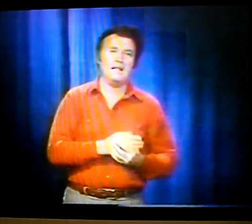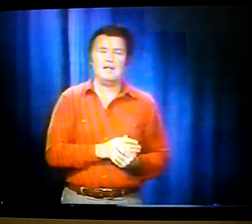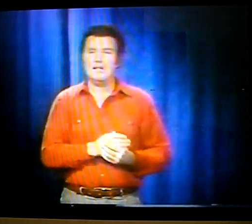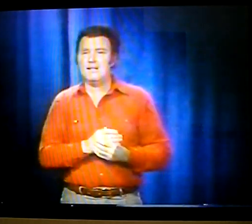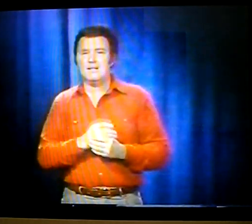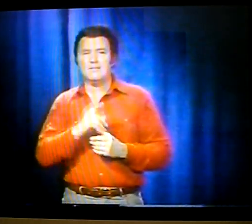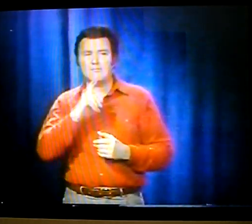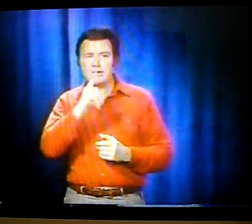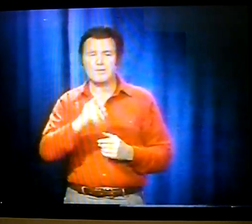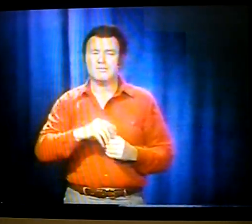work.